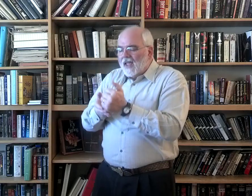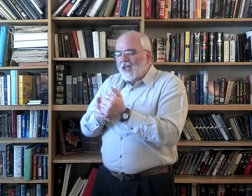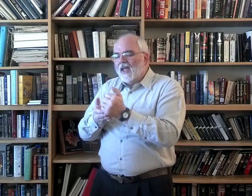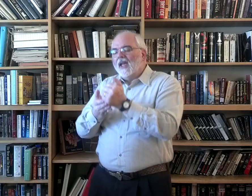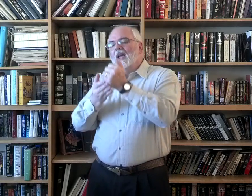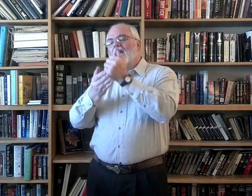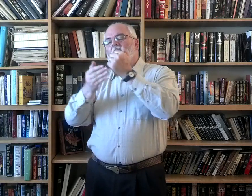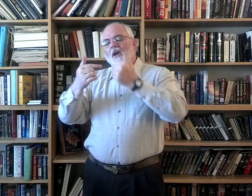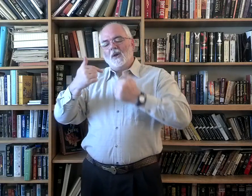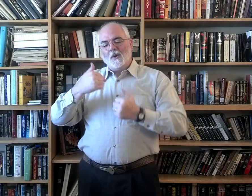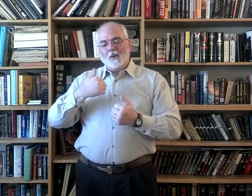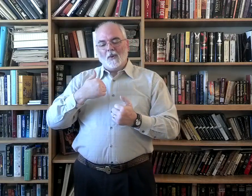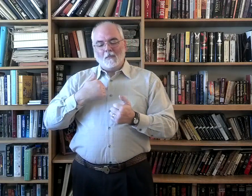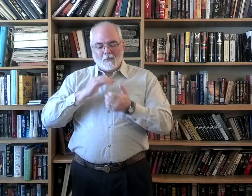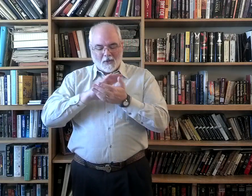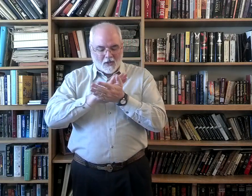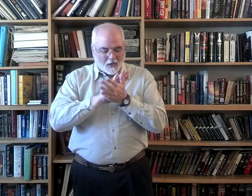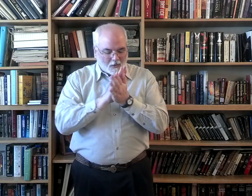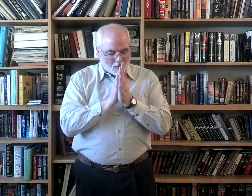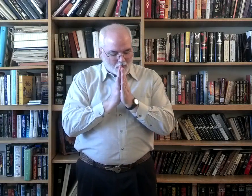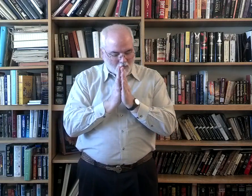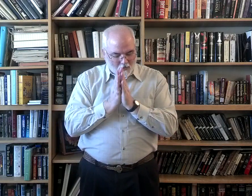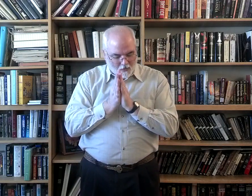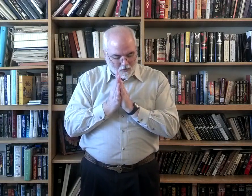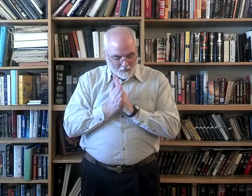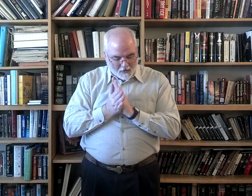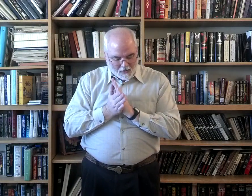help me to be.